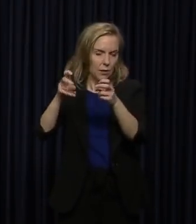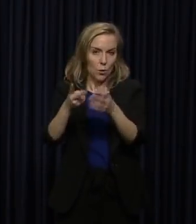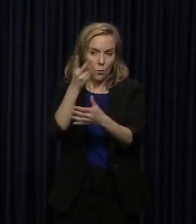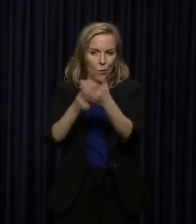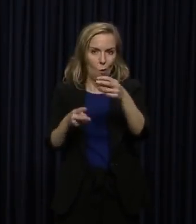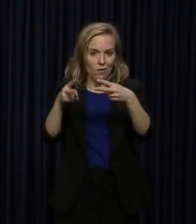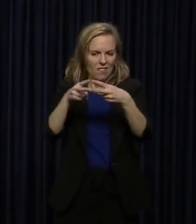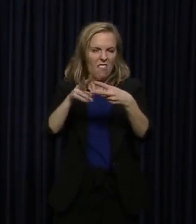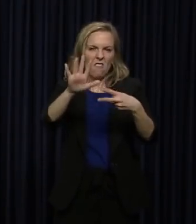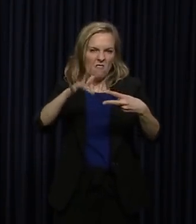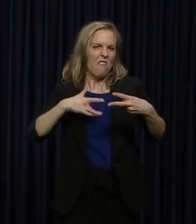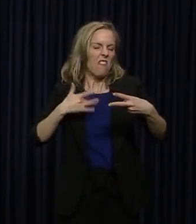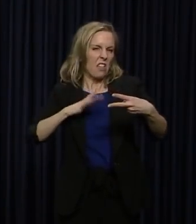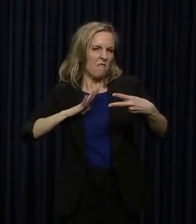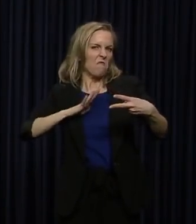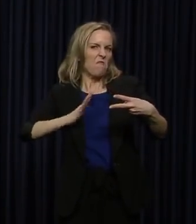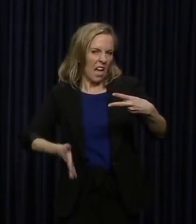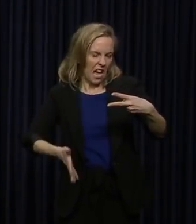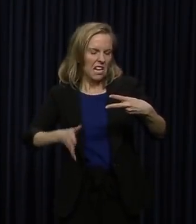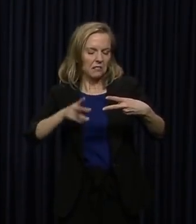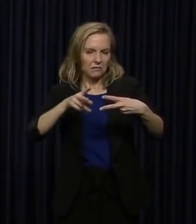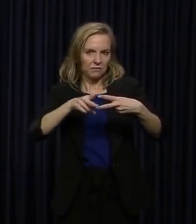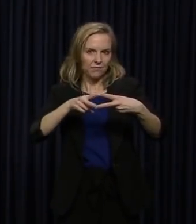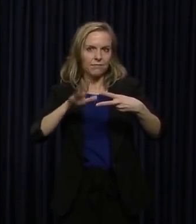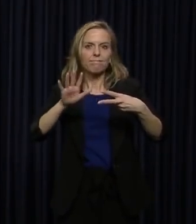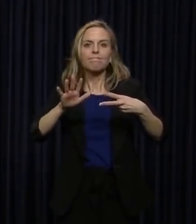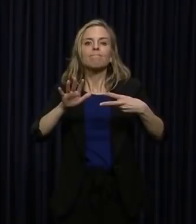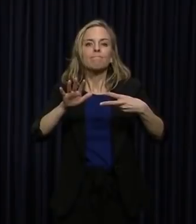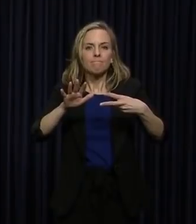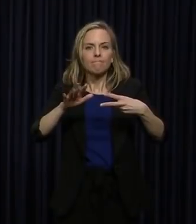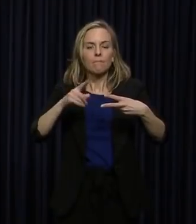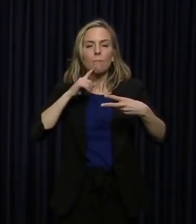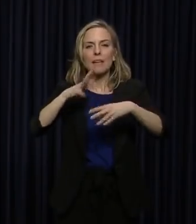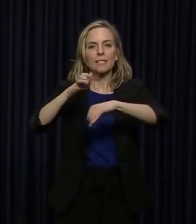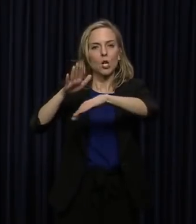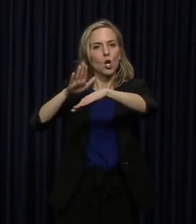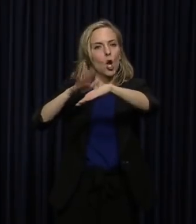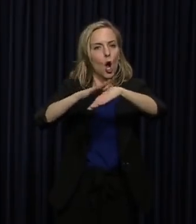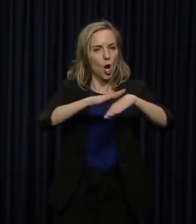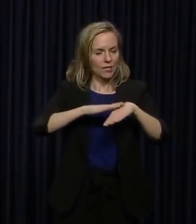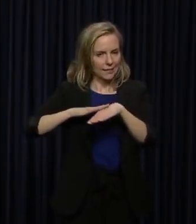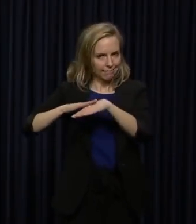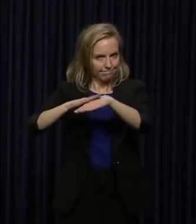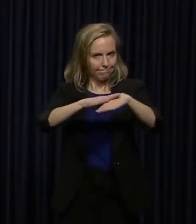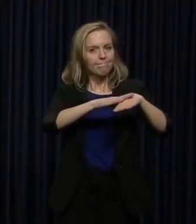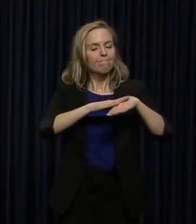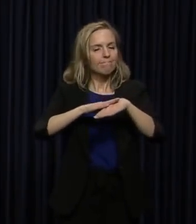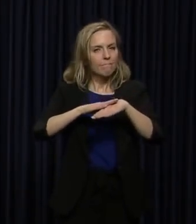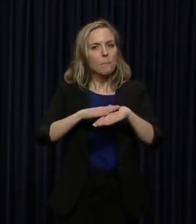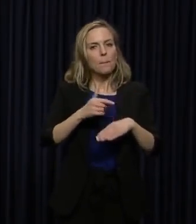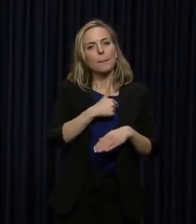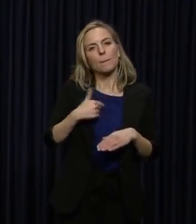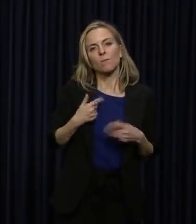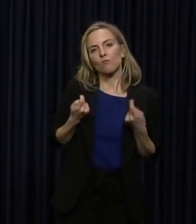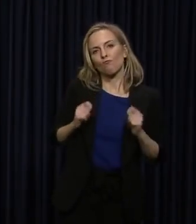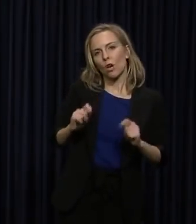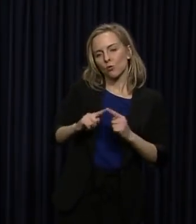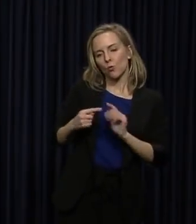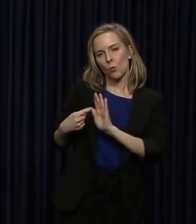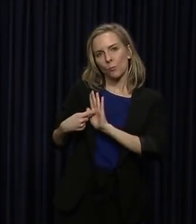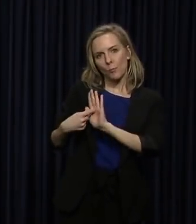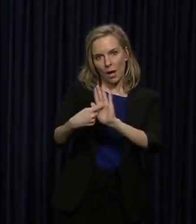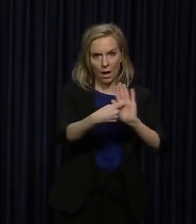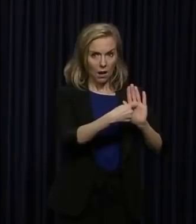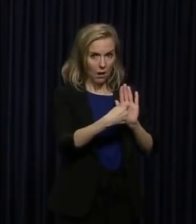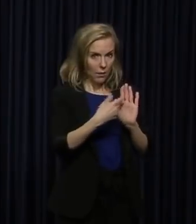feeling just fine. It is out of an abundance of caution, and, again, we are trying to model